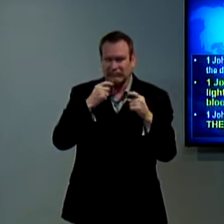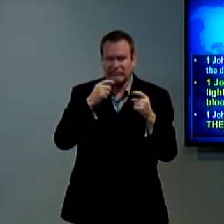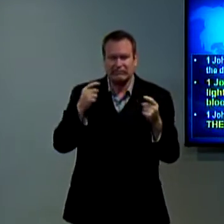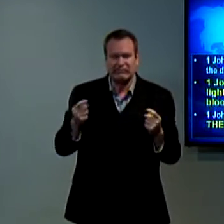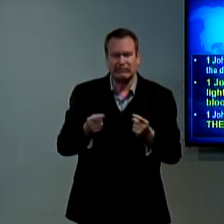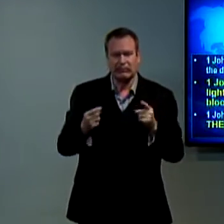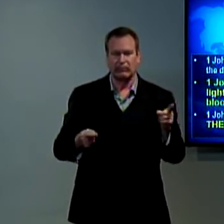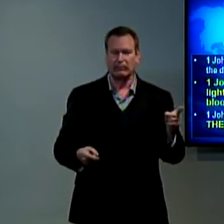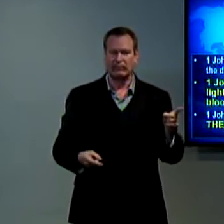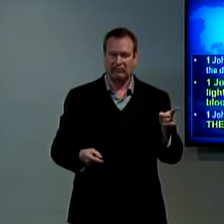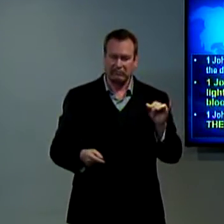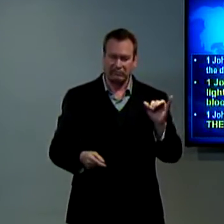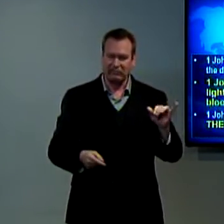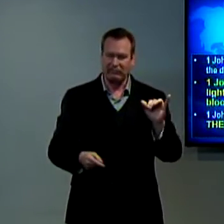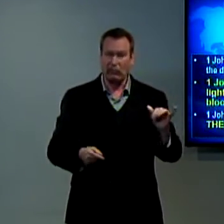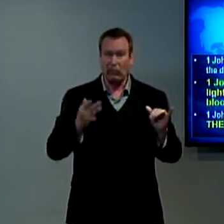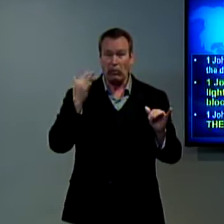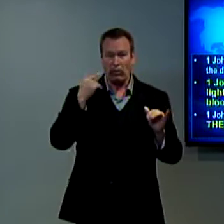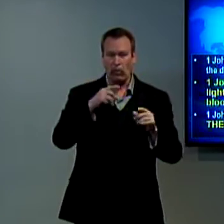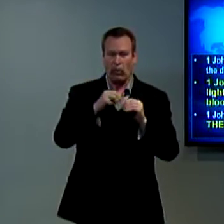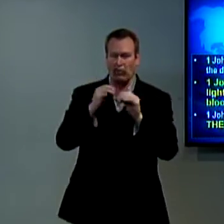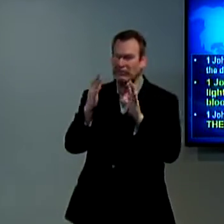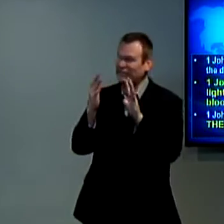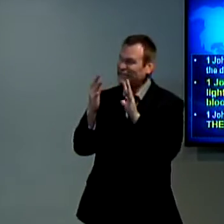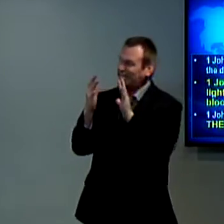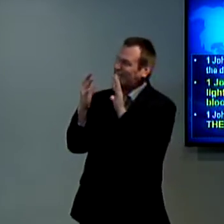the most filthy of all sinners. I have violated God.